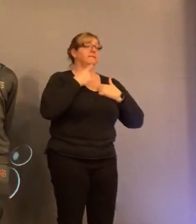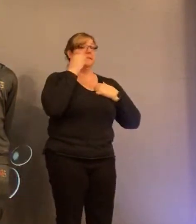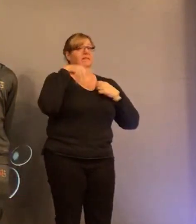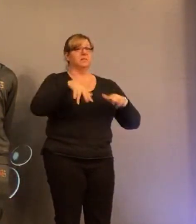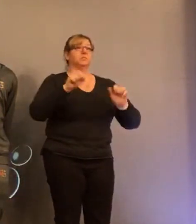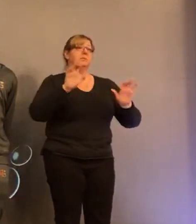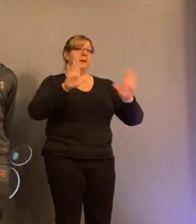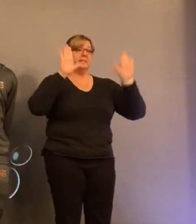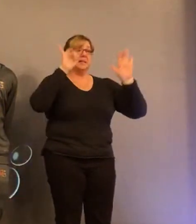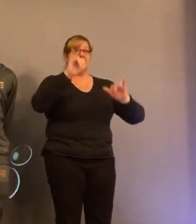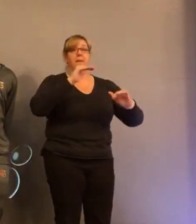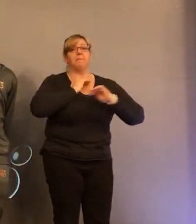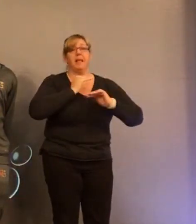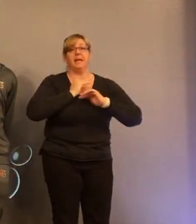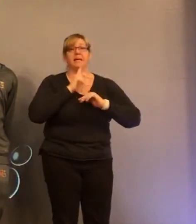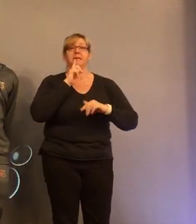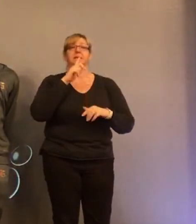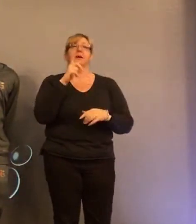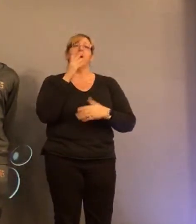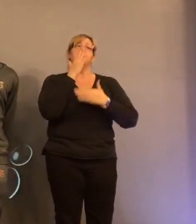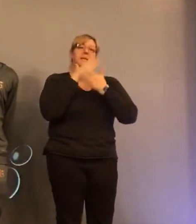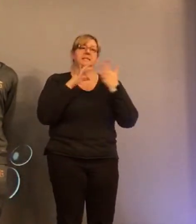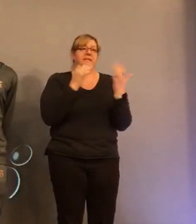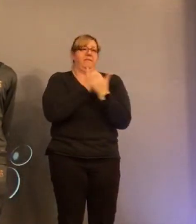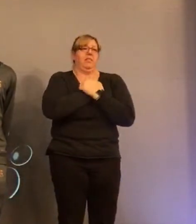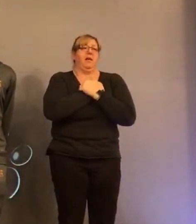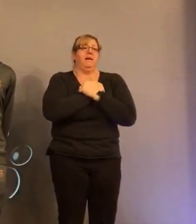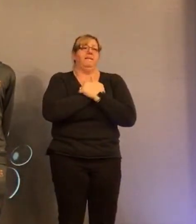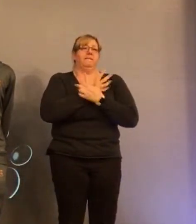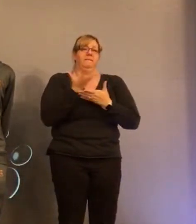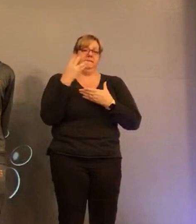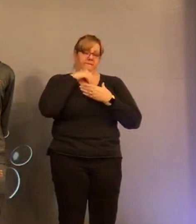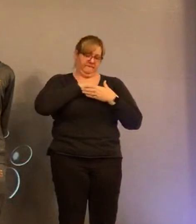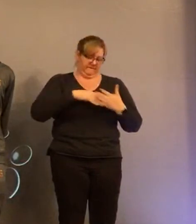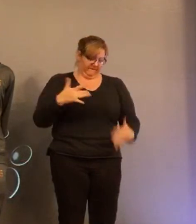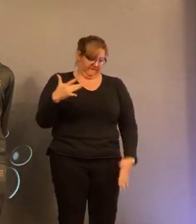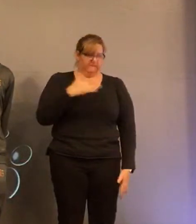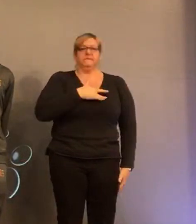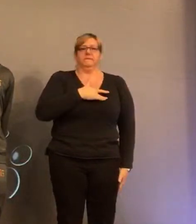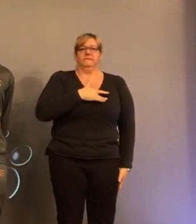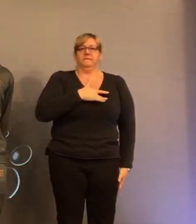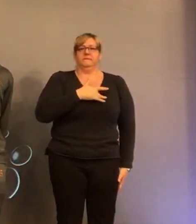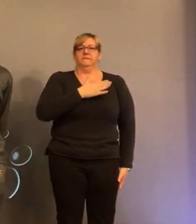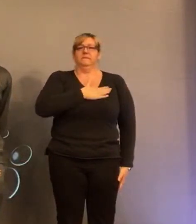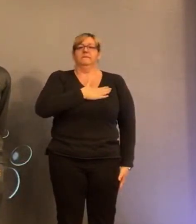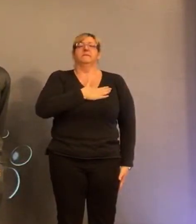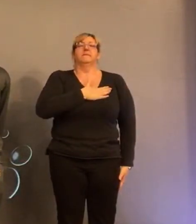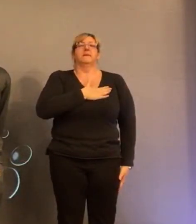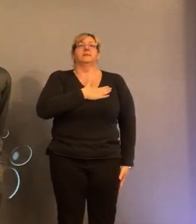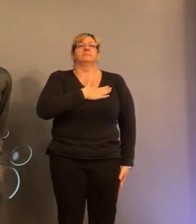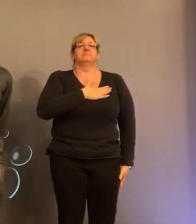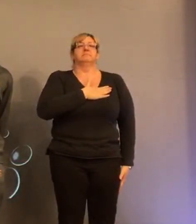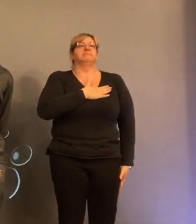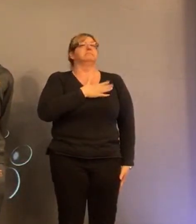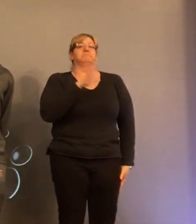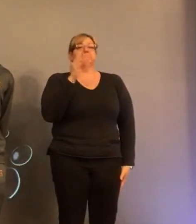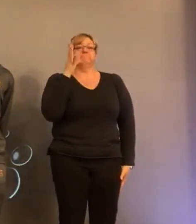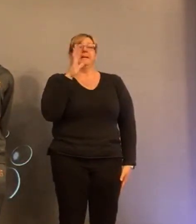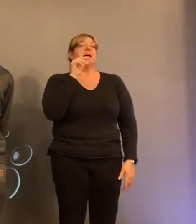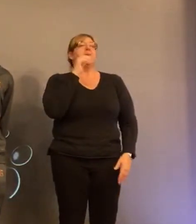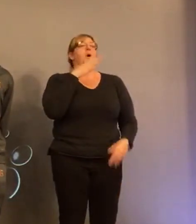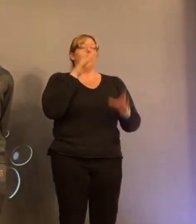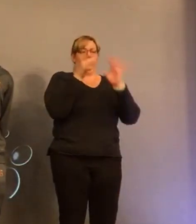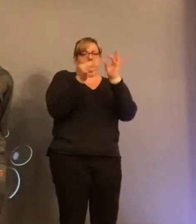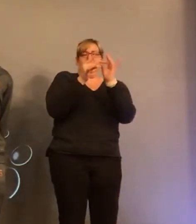that blanket is a token of love so deep down inside that I thank you it's not even big enough to say